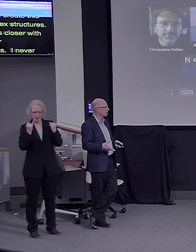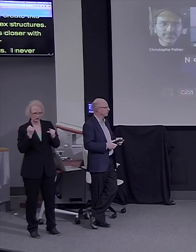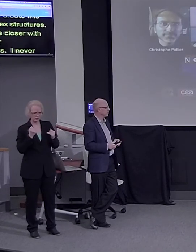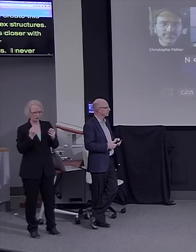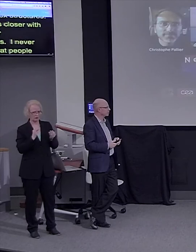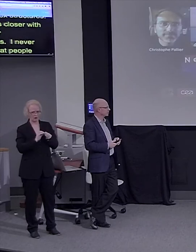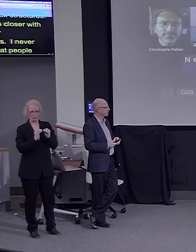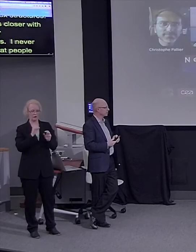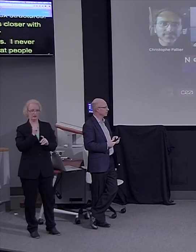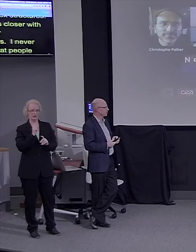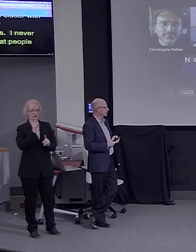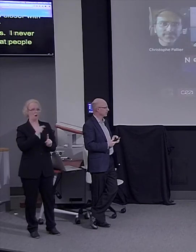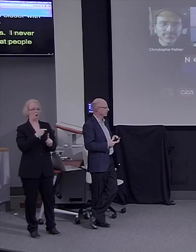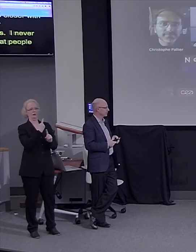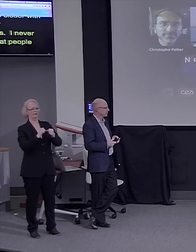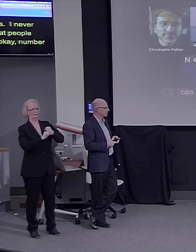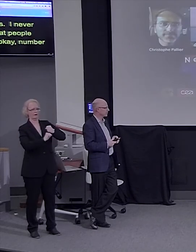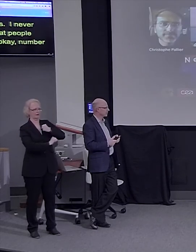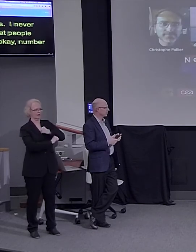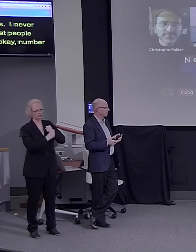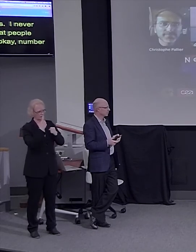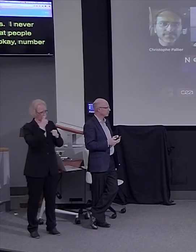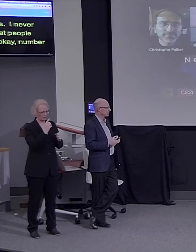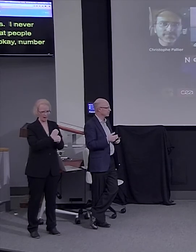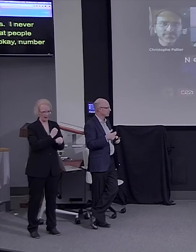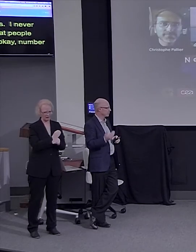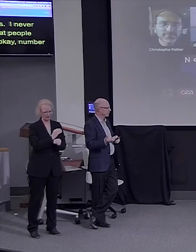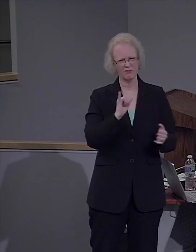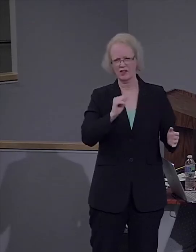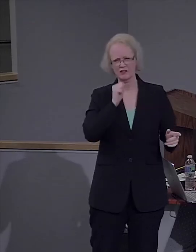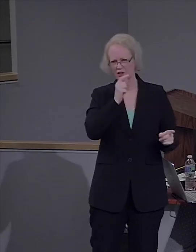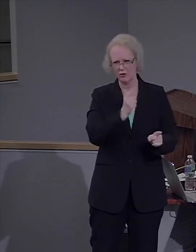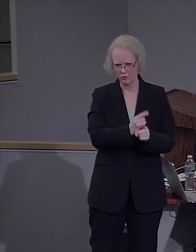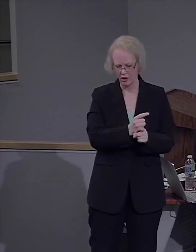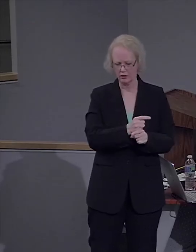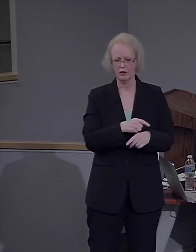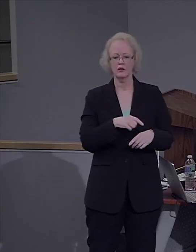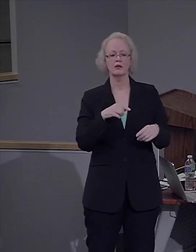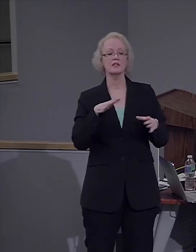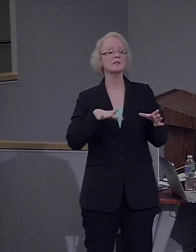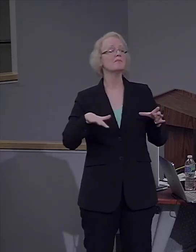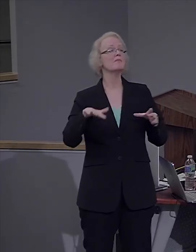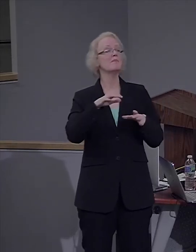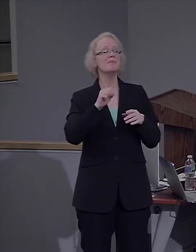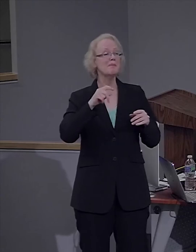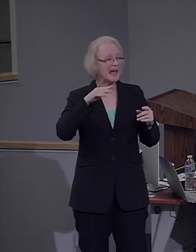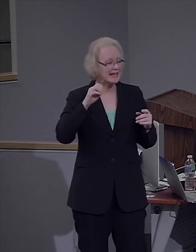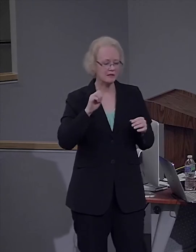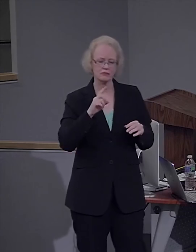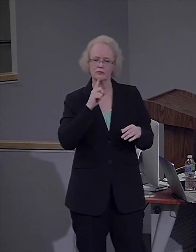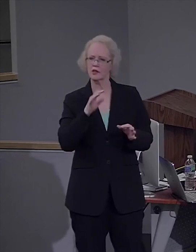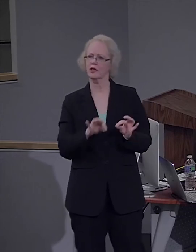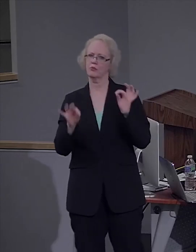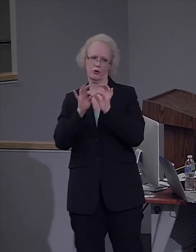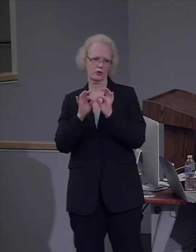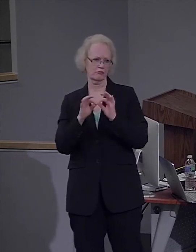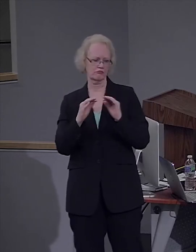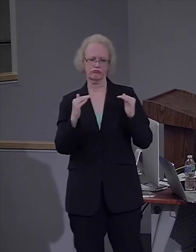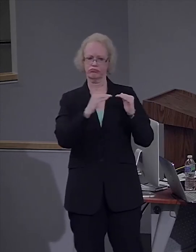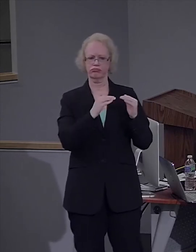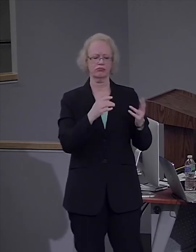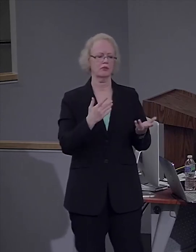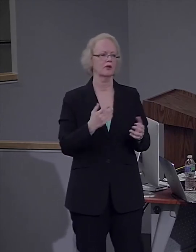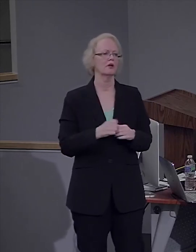the only foundation for mathematics. I think this is not right. Space is just as equally important concept. So,